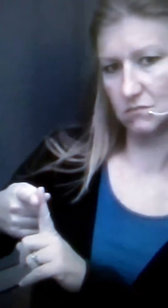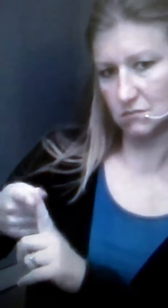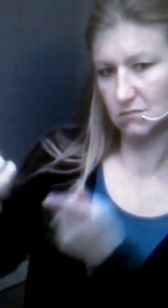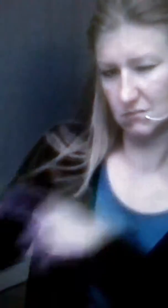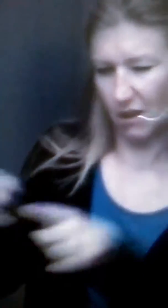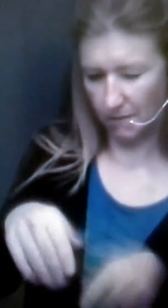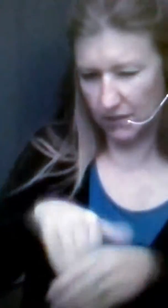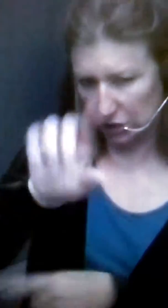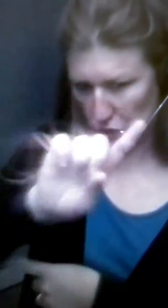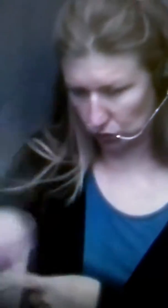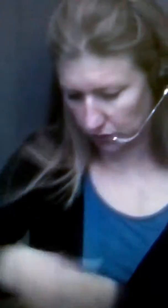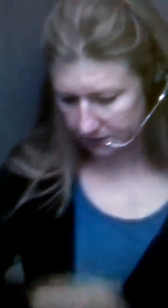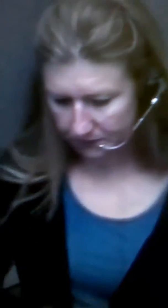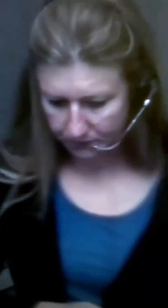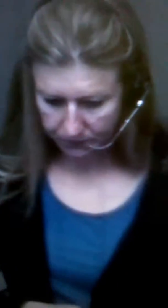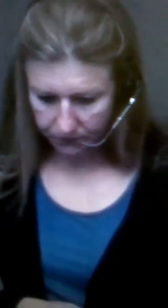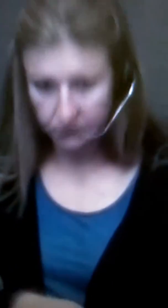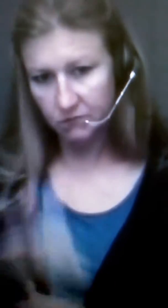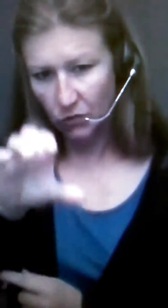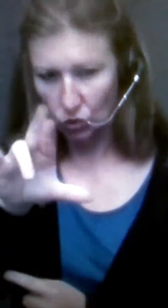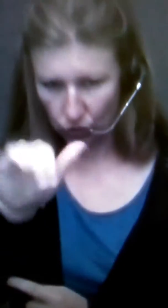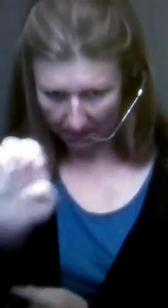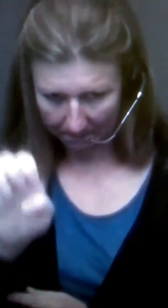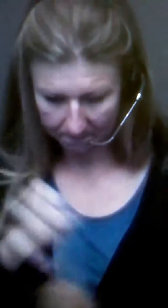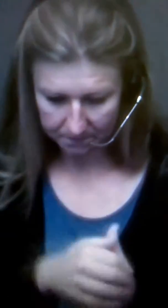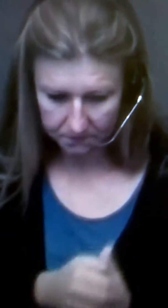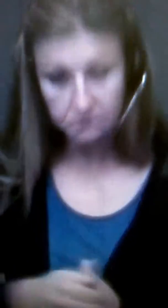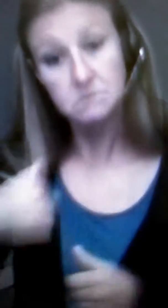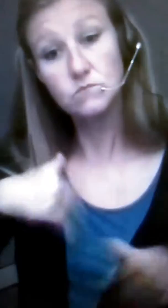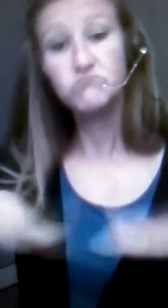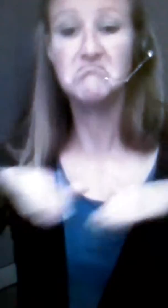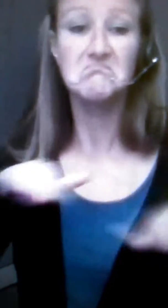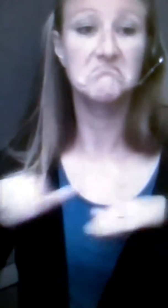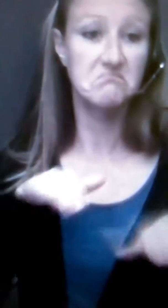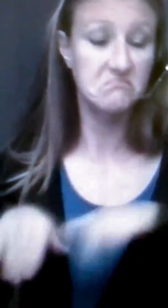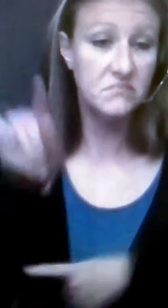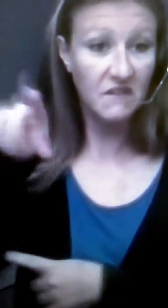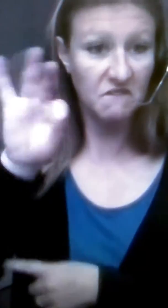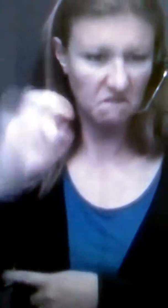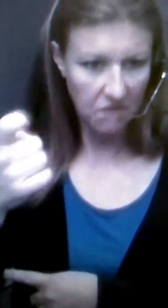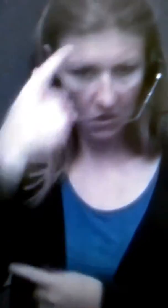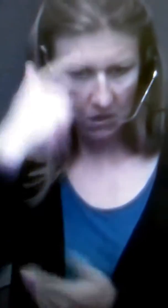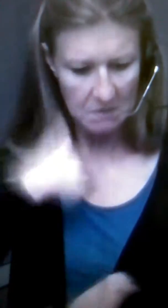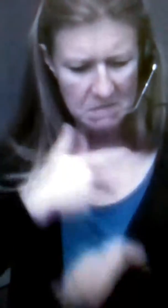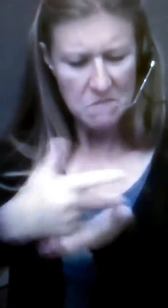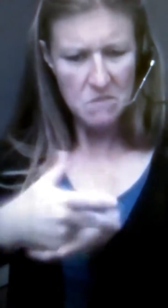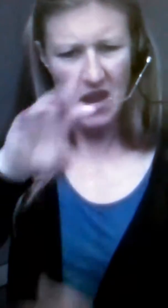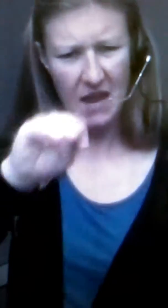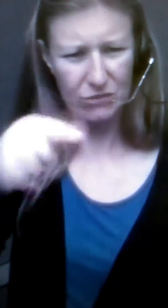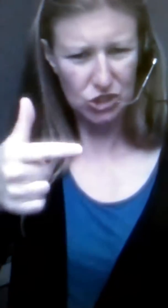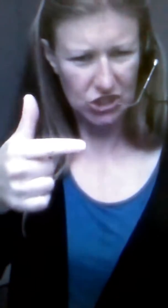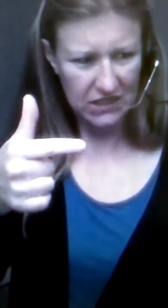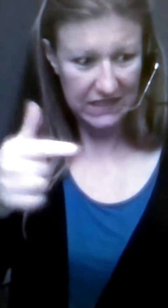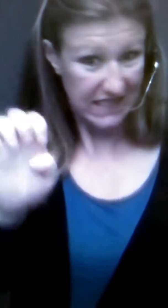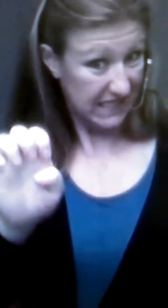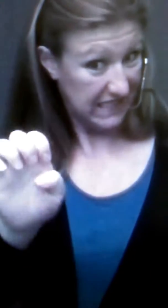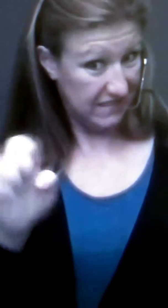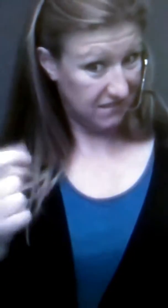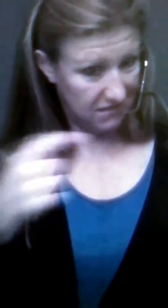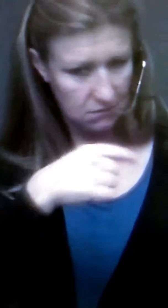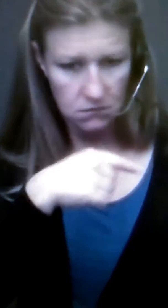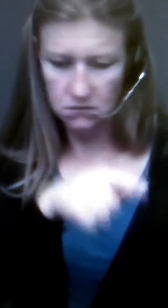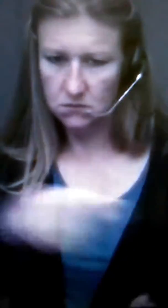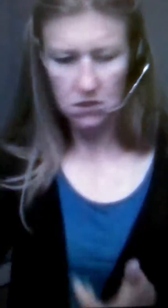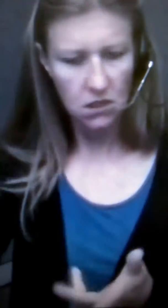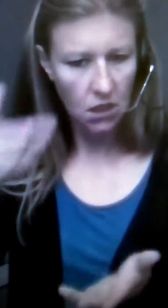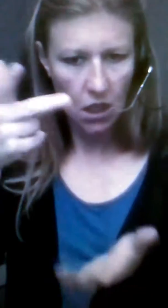couple's like, oh my gosh, I can't even believe that this guy is smoking weed. And it totally messed up the entire mood of the actual performance. Because now